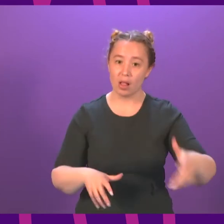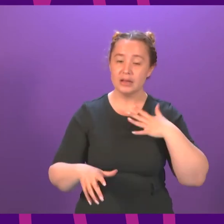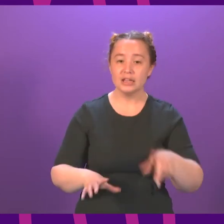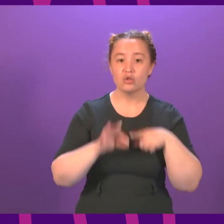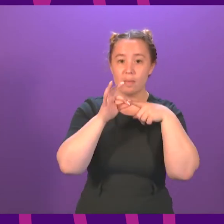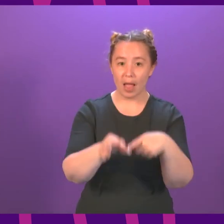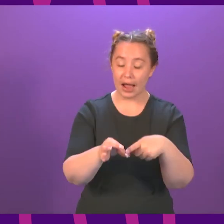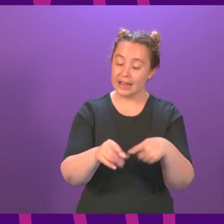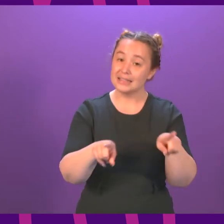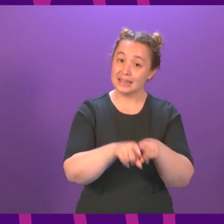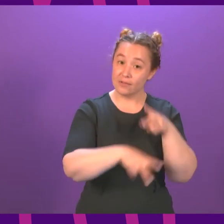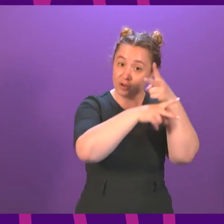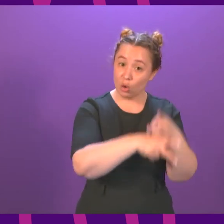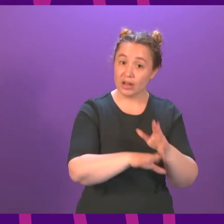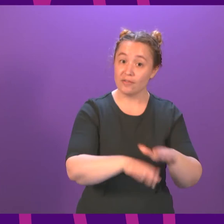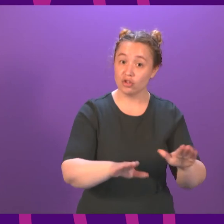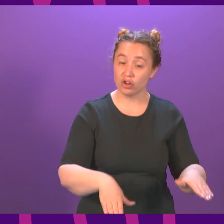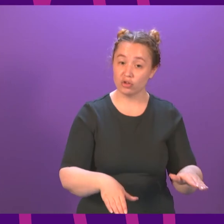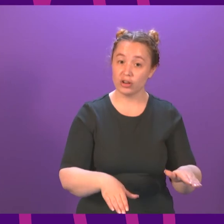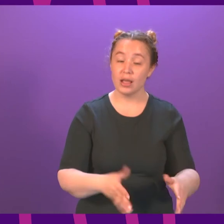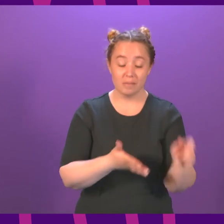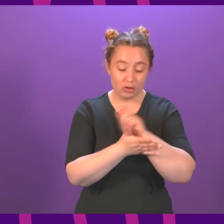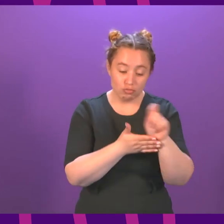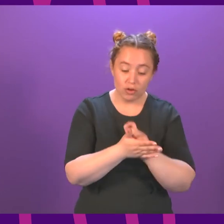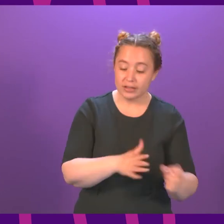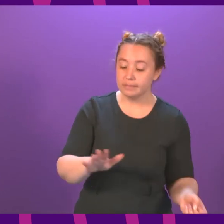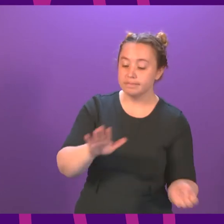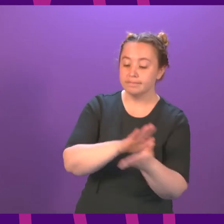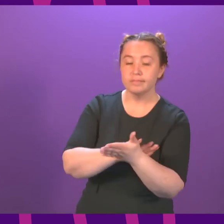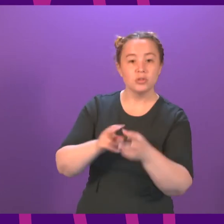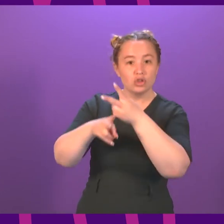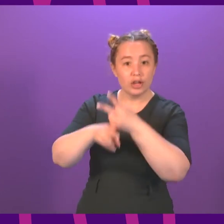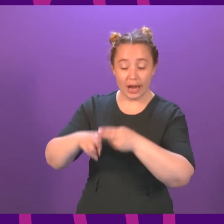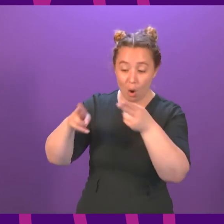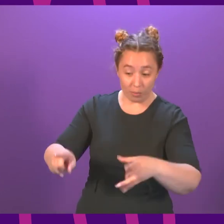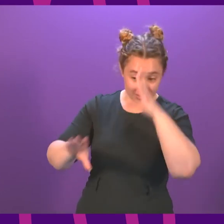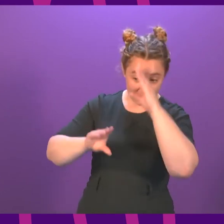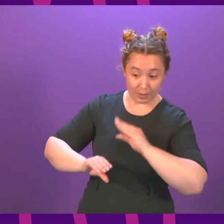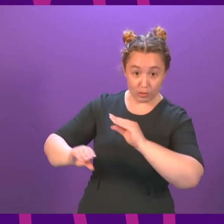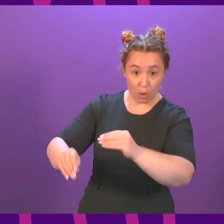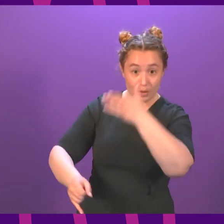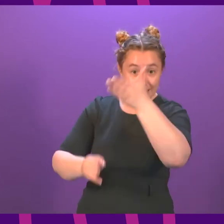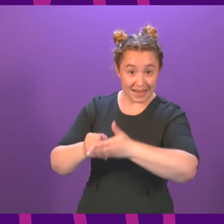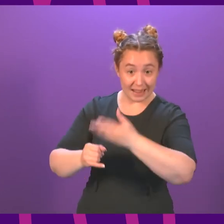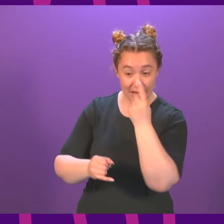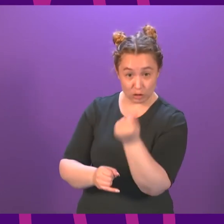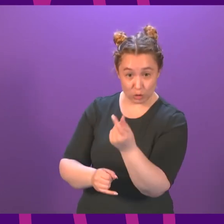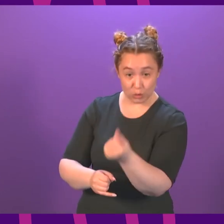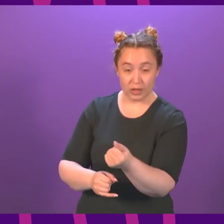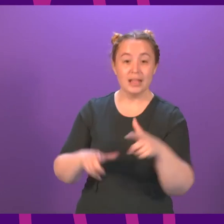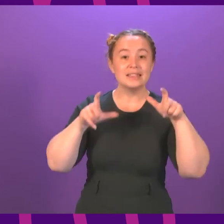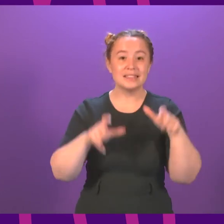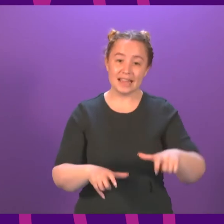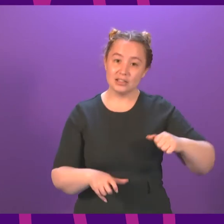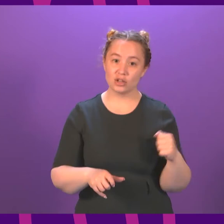In addition, Citizens Advice Scotland have written to care homes to alert them to the upcoming deadline. The Stay in Scotland marketing campaign